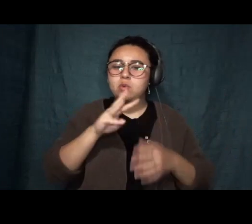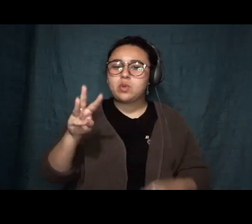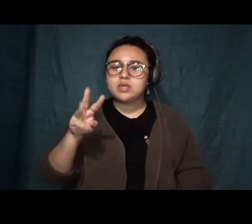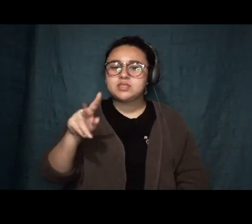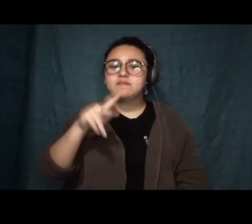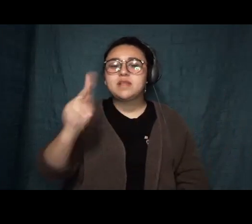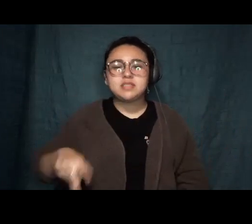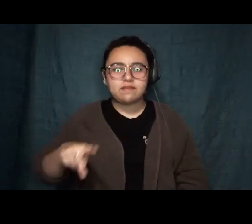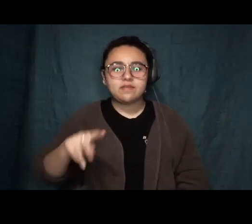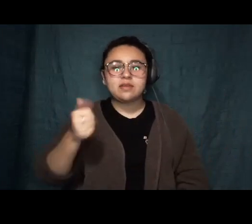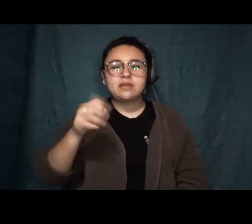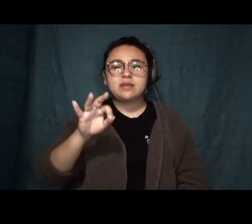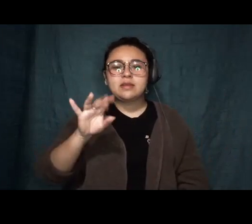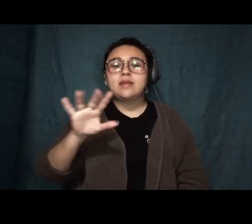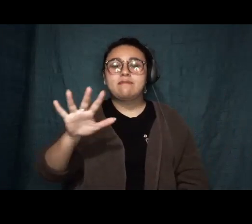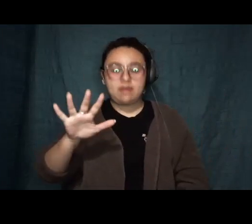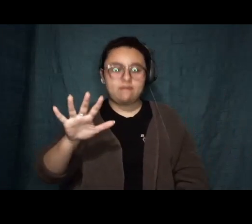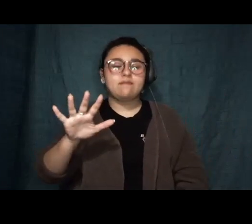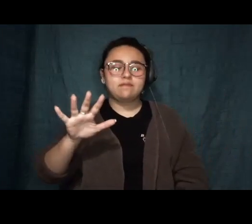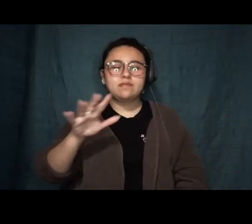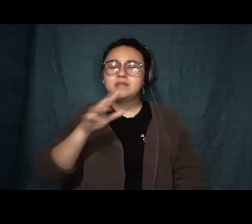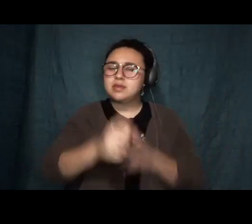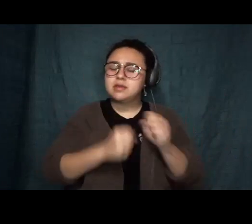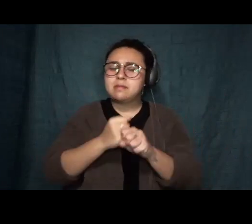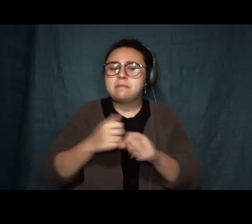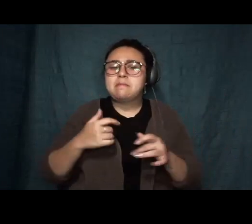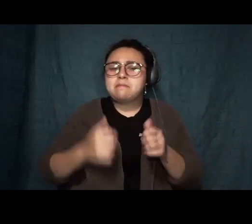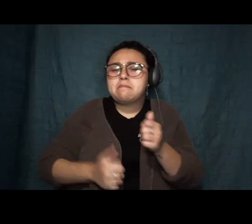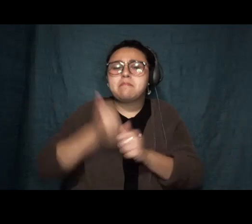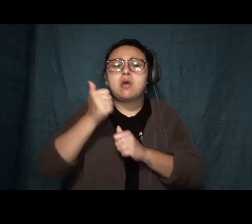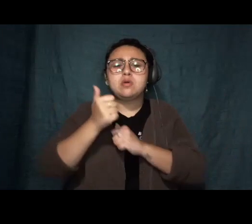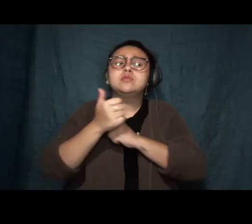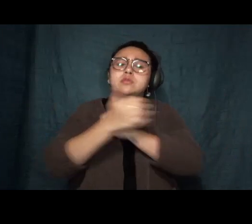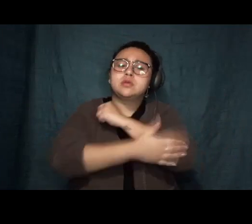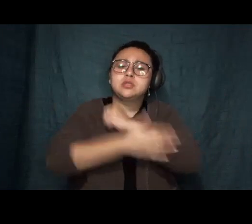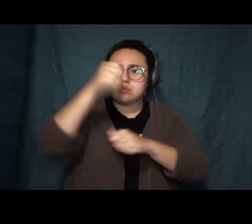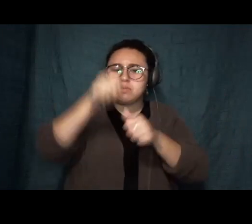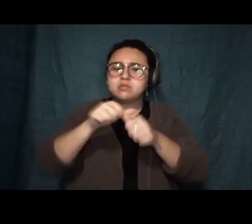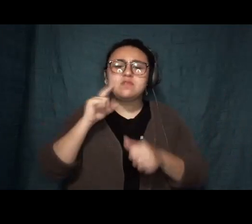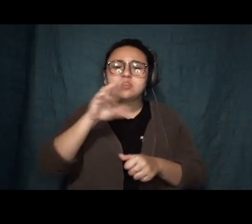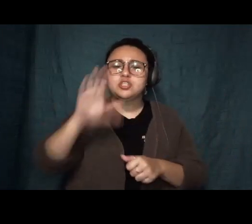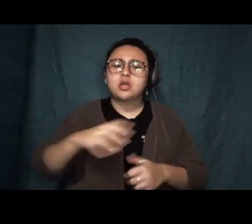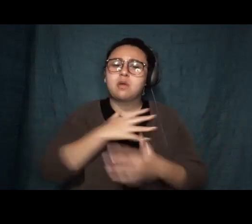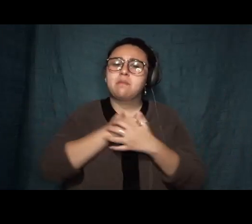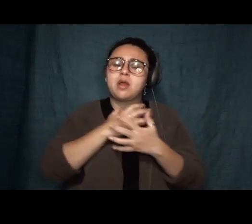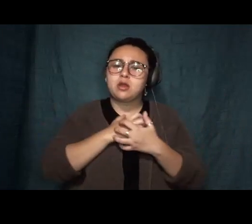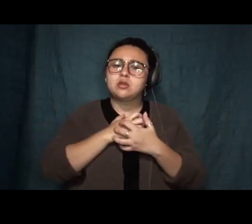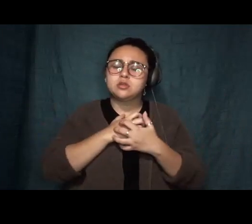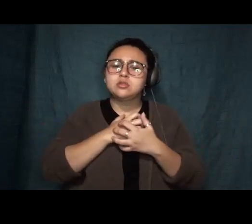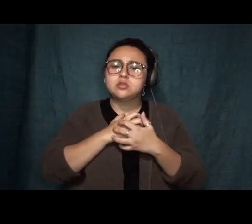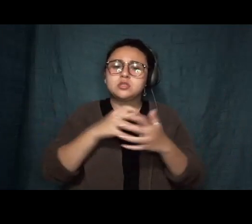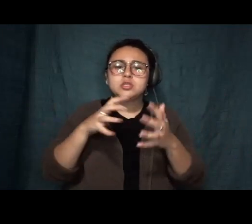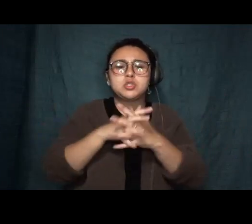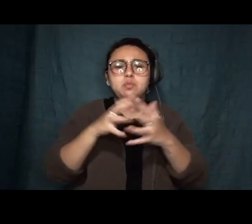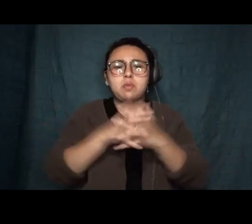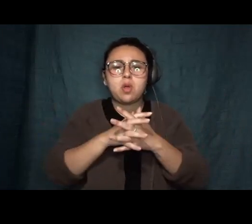the year most of the country remembers for the Chicago Bears Super Bowl shuffle, reducing the atrocity